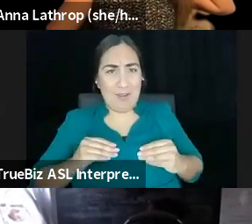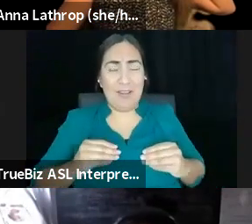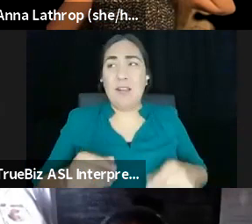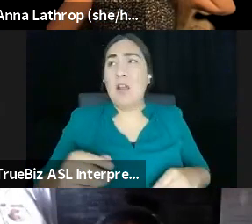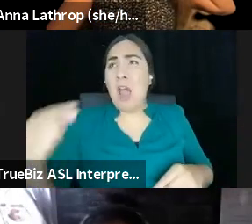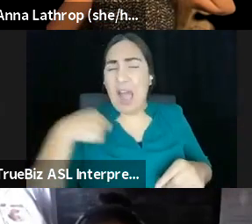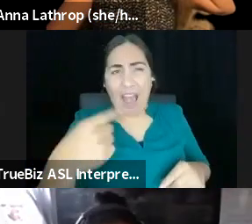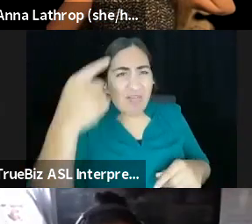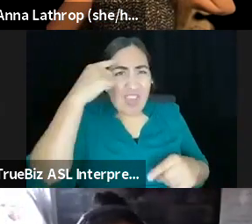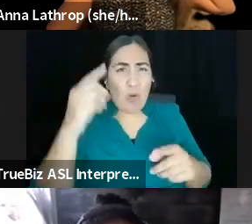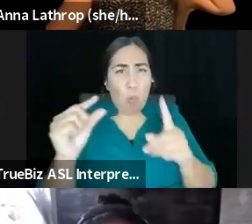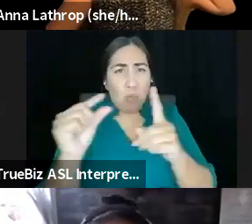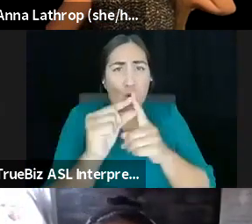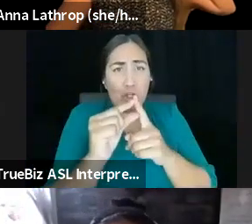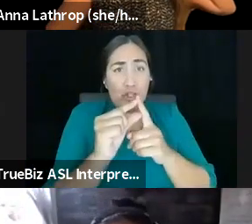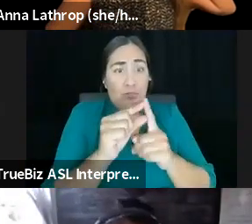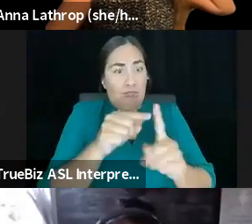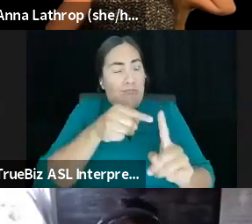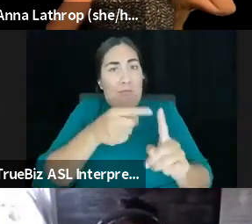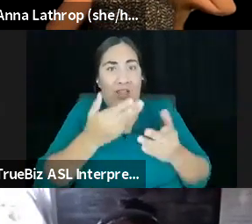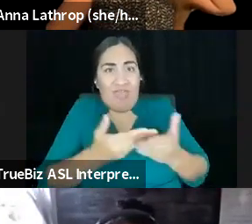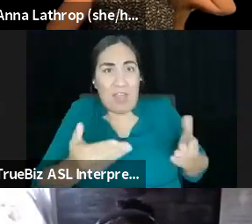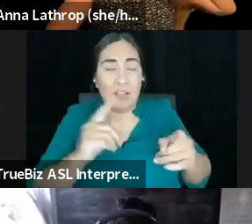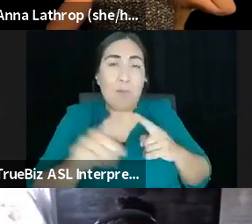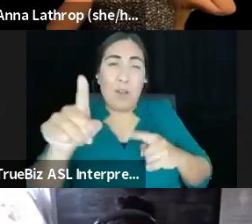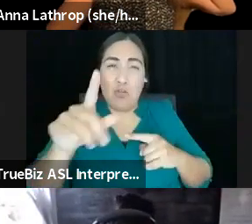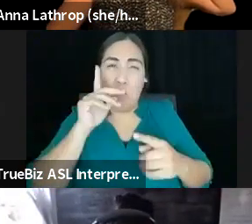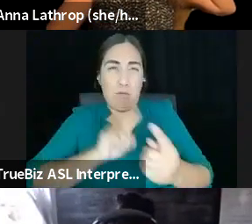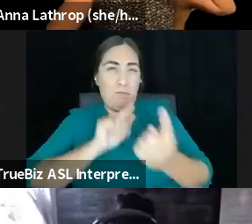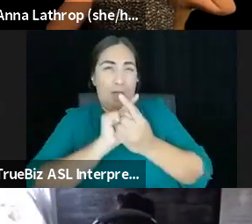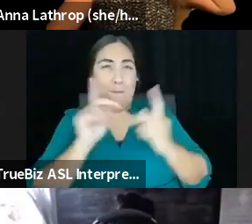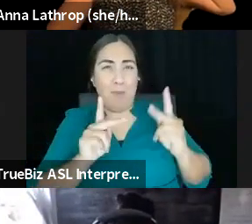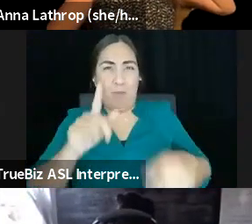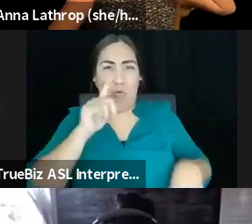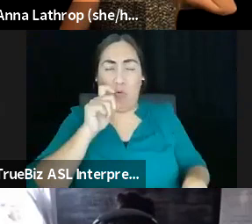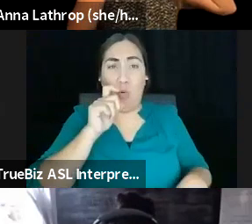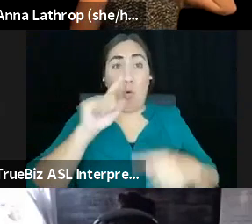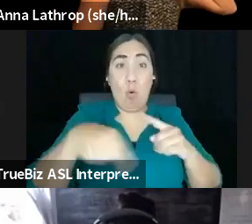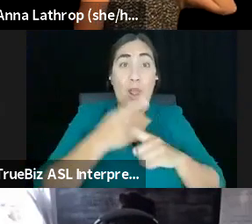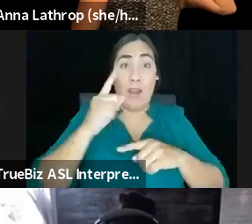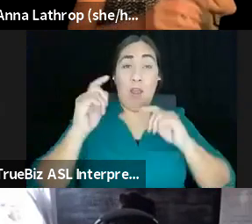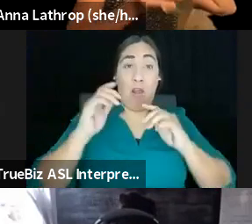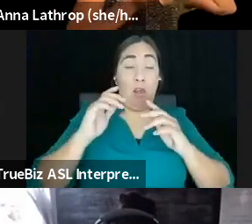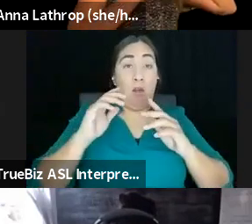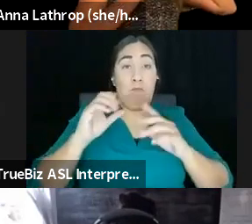but you, you come up against people that are confronted by words in a way that is so